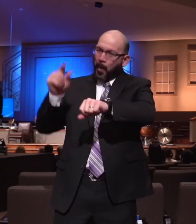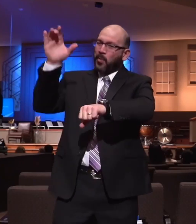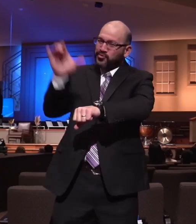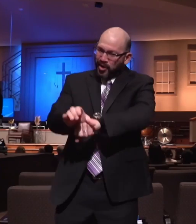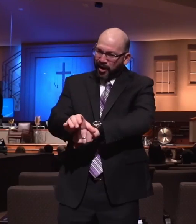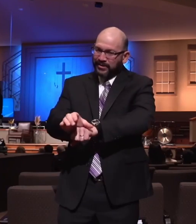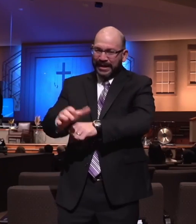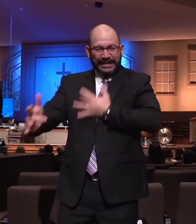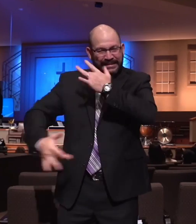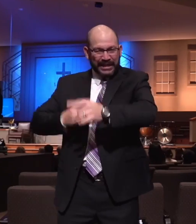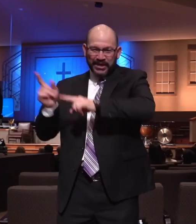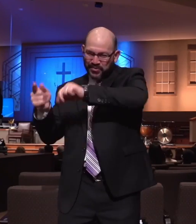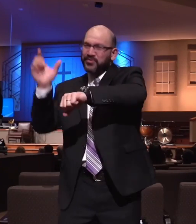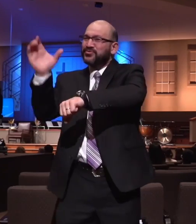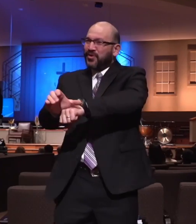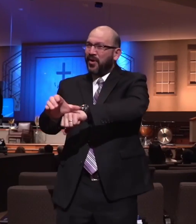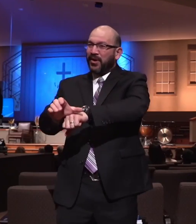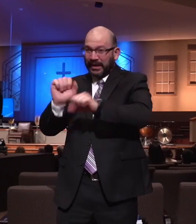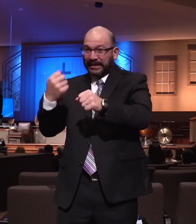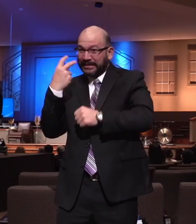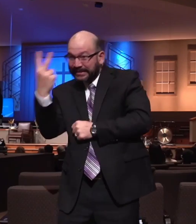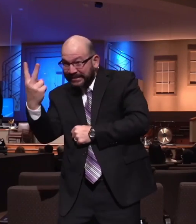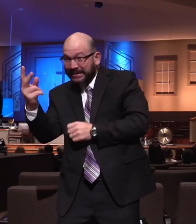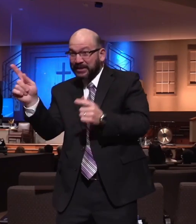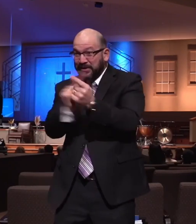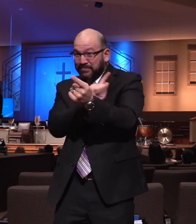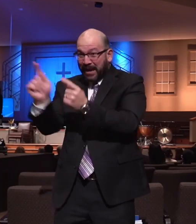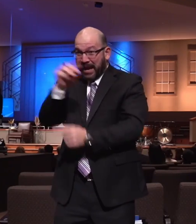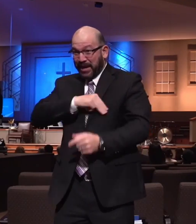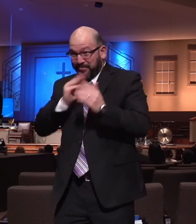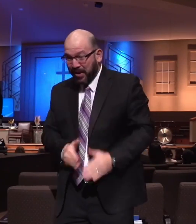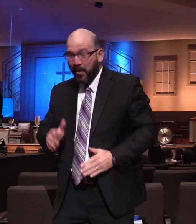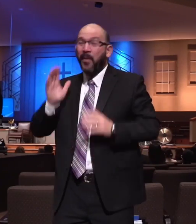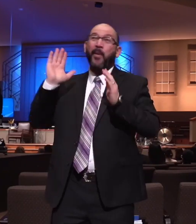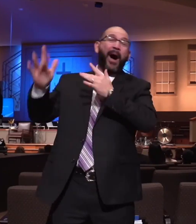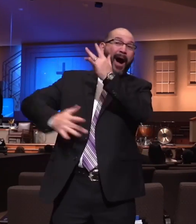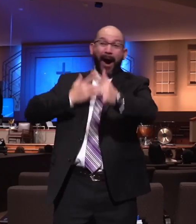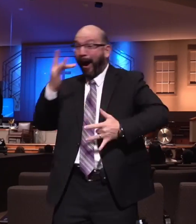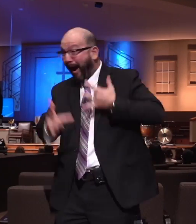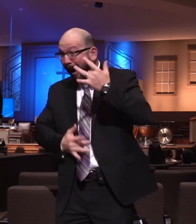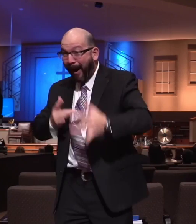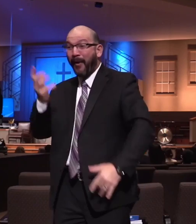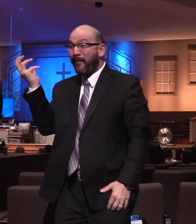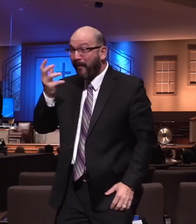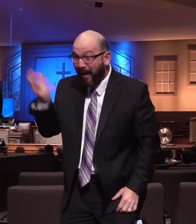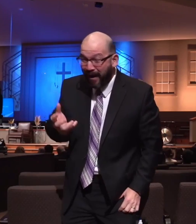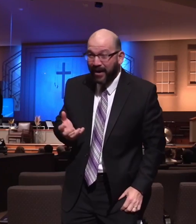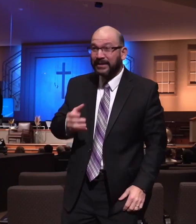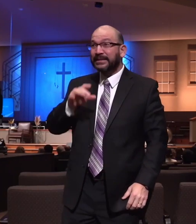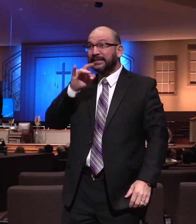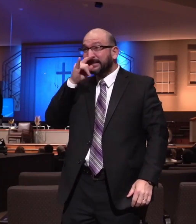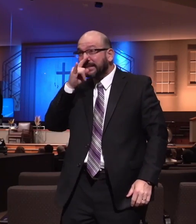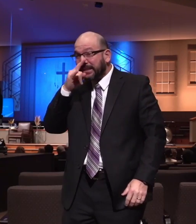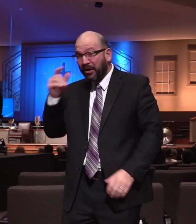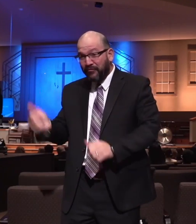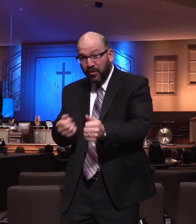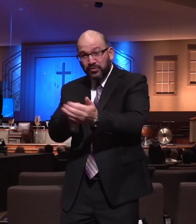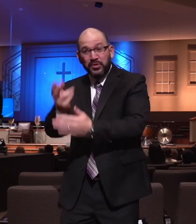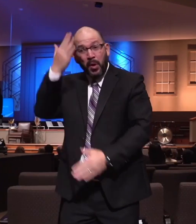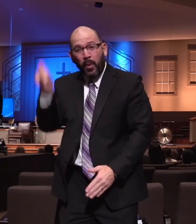invest in eternity next week. What a blessing this is going to be. And why did they have children walking in the truth? Because they had mommies and